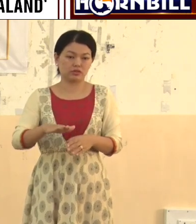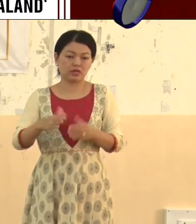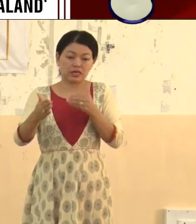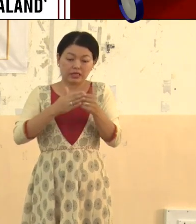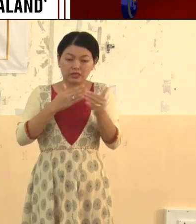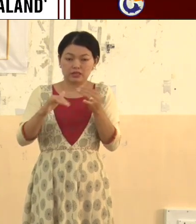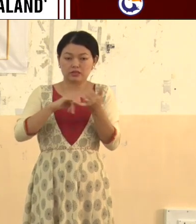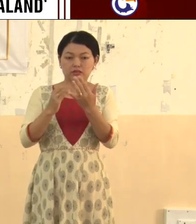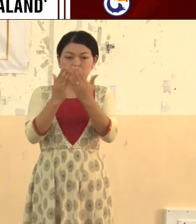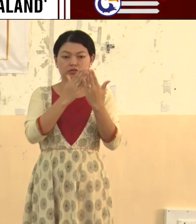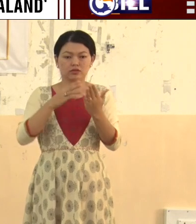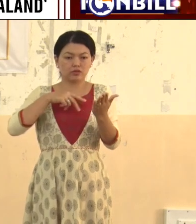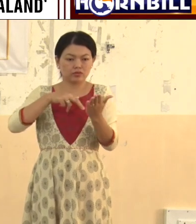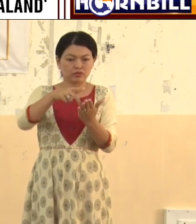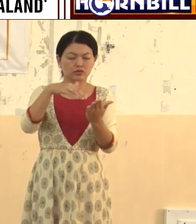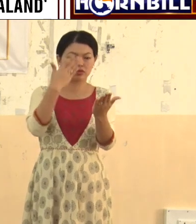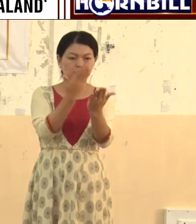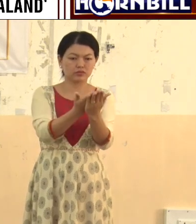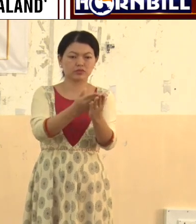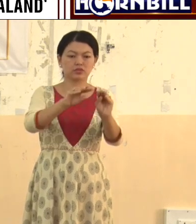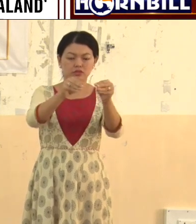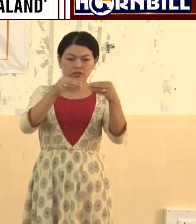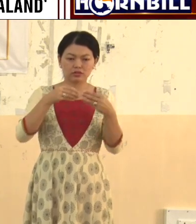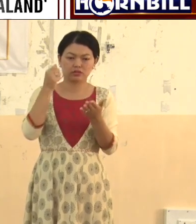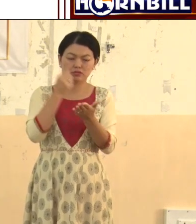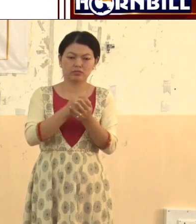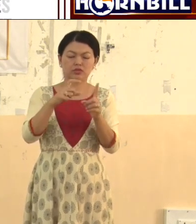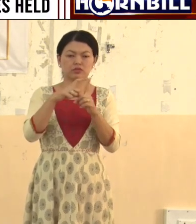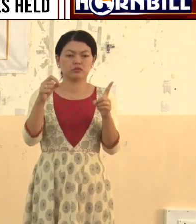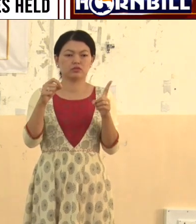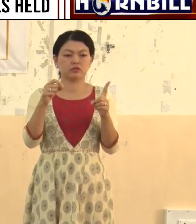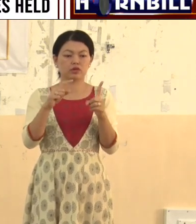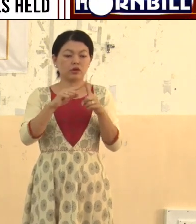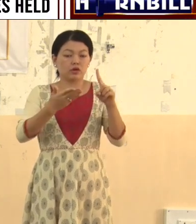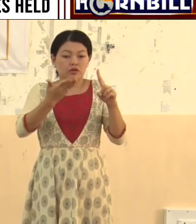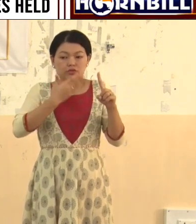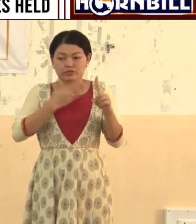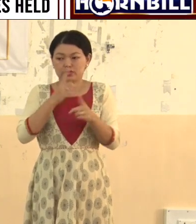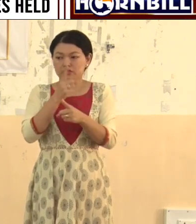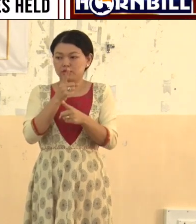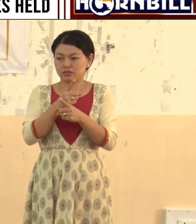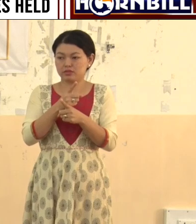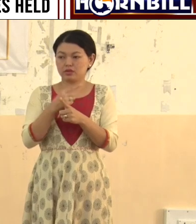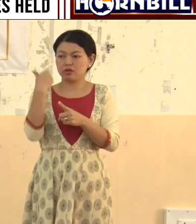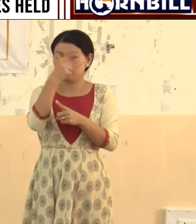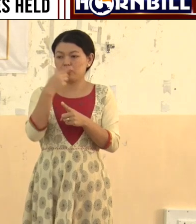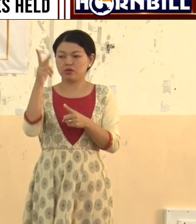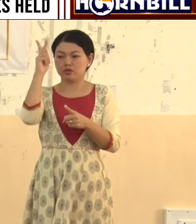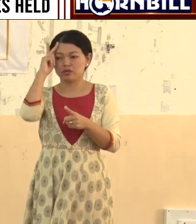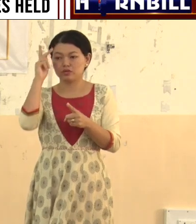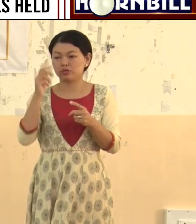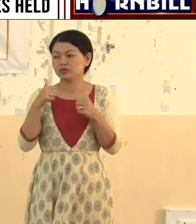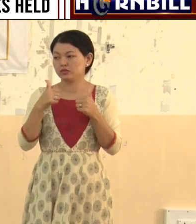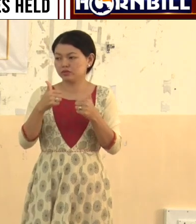into any school. Trained teachers should be there, trained resource persons should be there to provide the, you know, to give, to